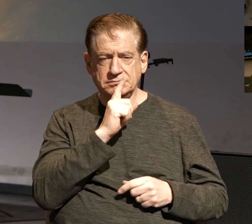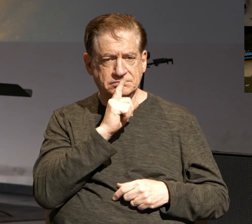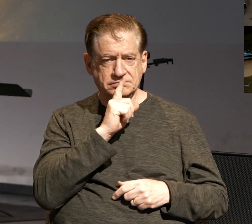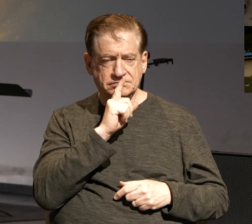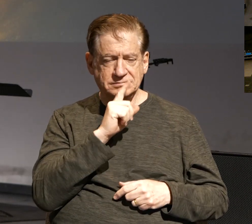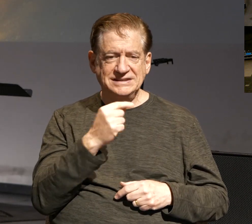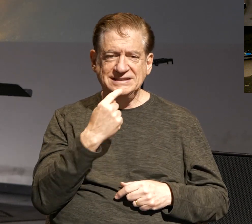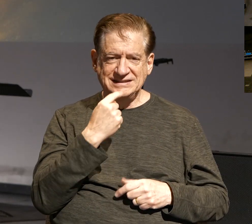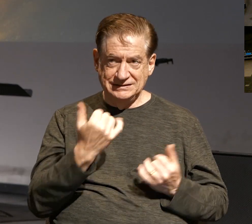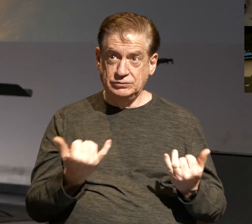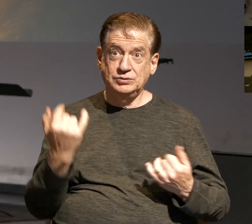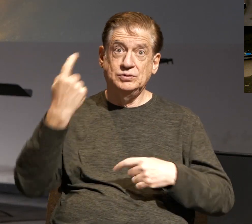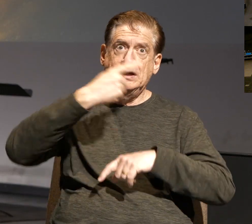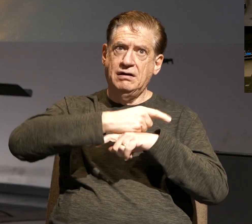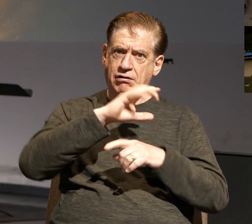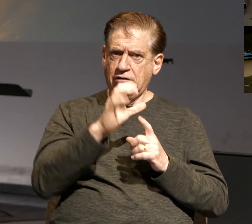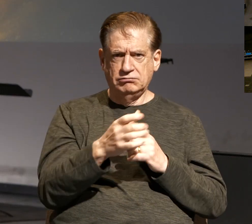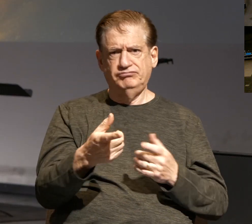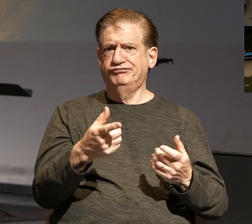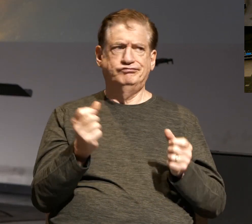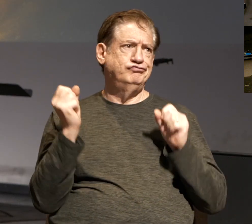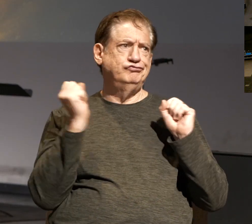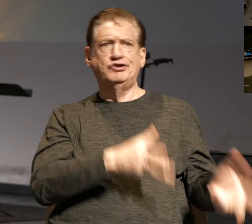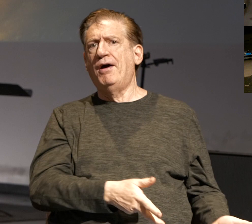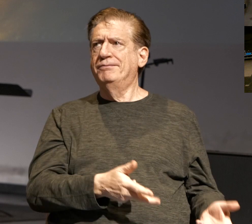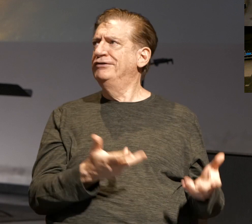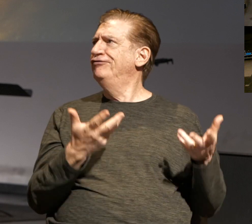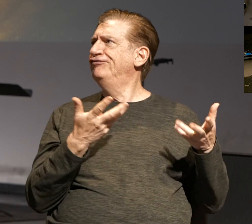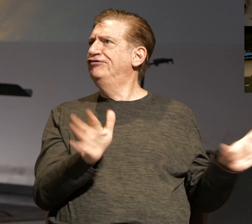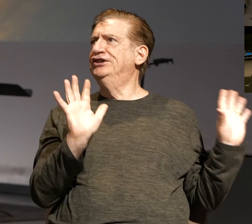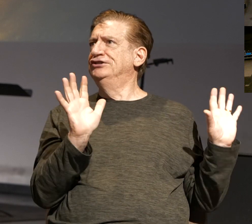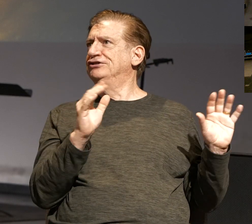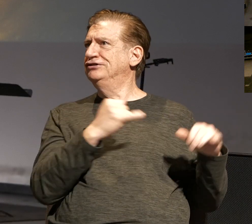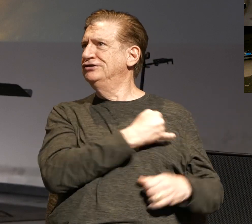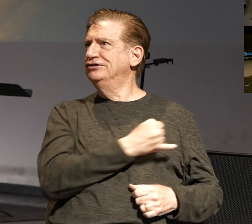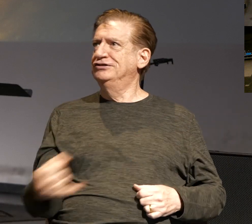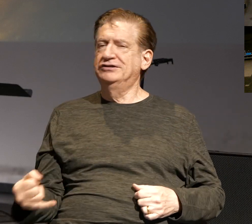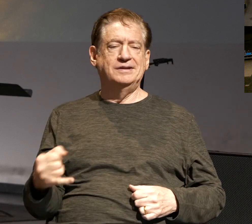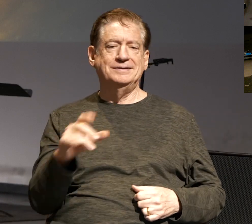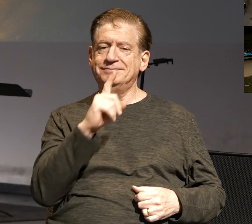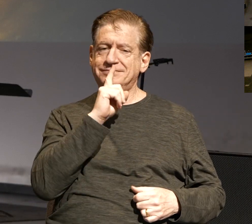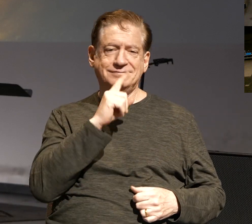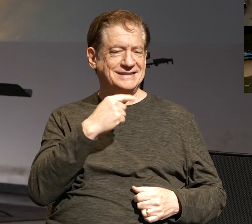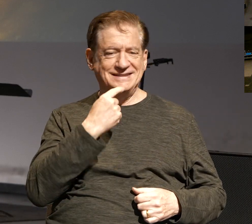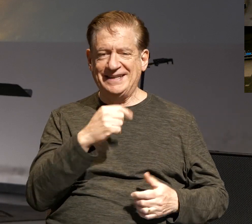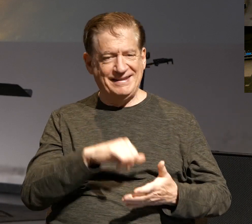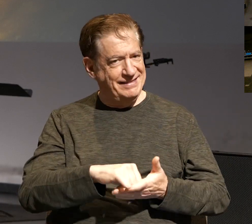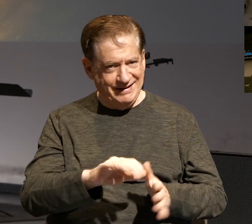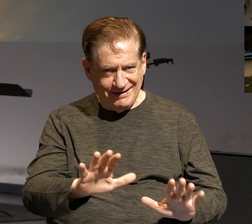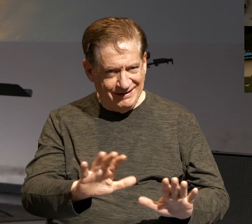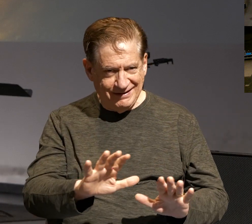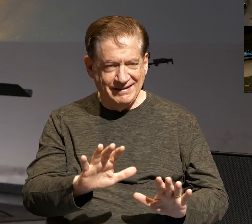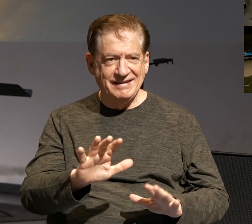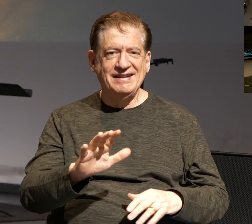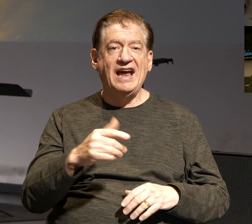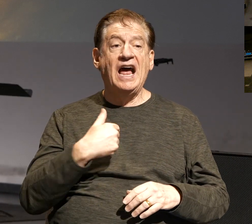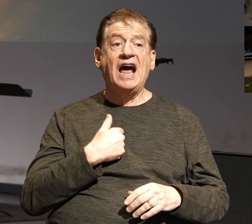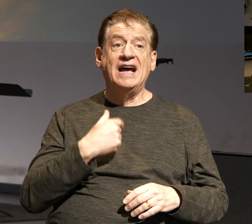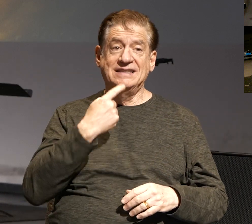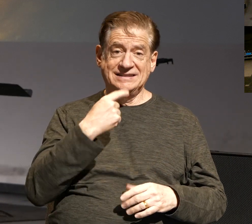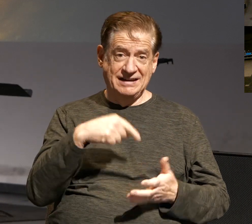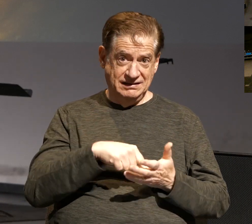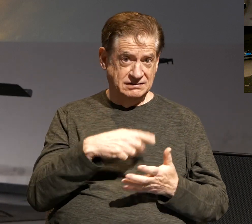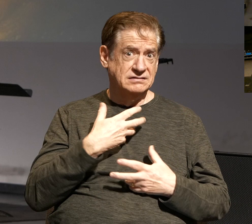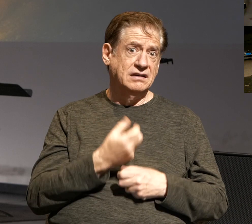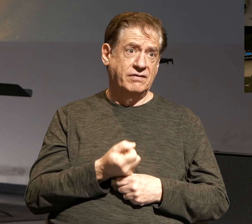today's culture says. Just dump them and be done. He's not saying that. Now, I say this with